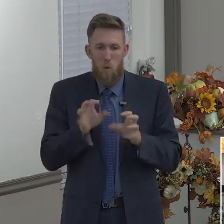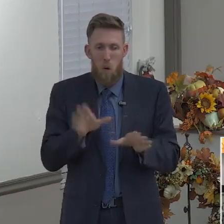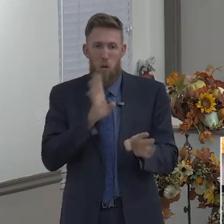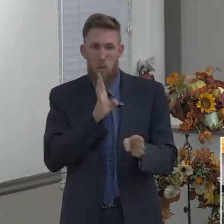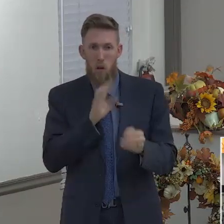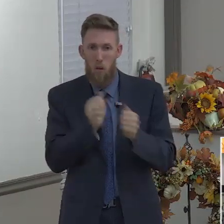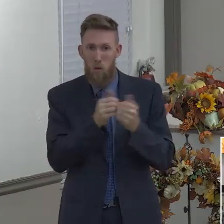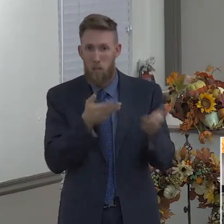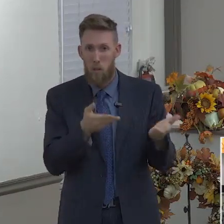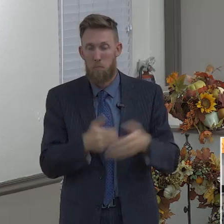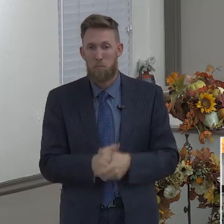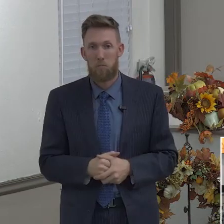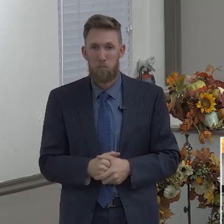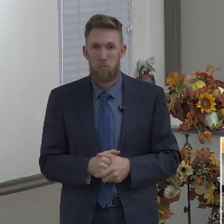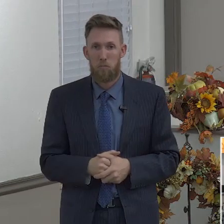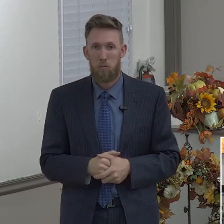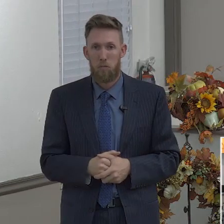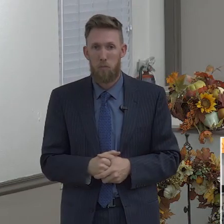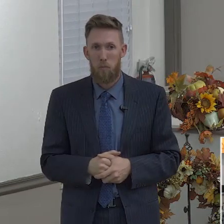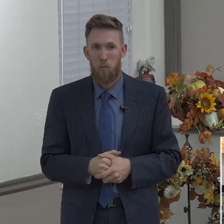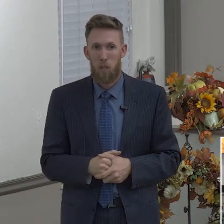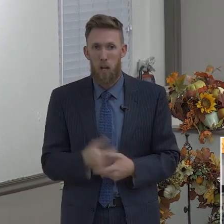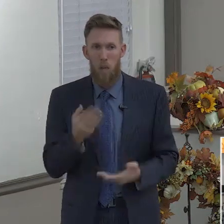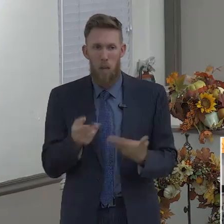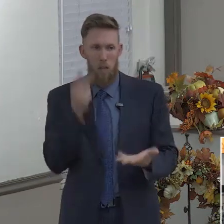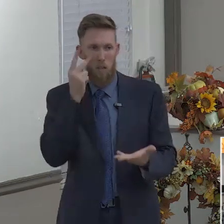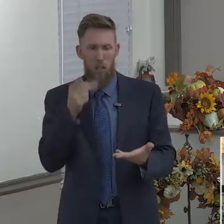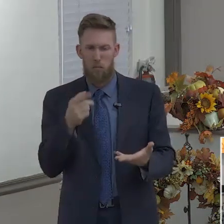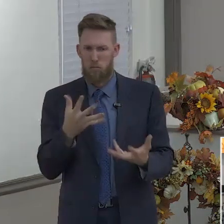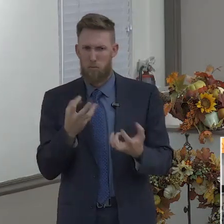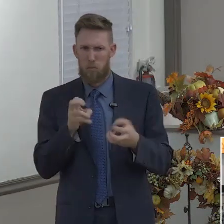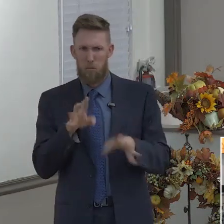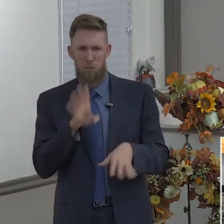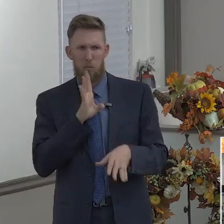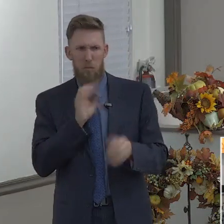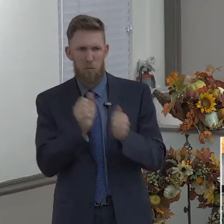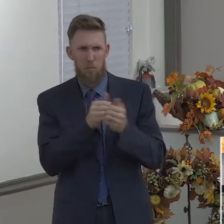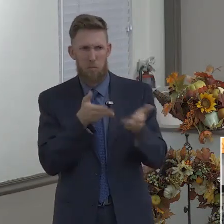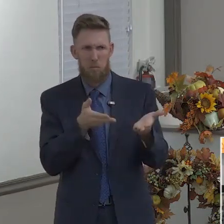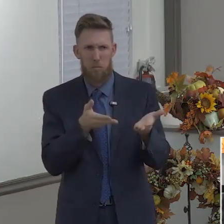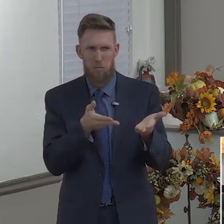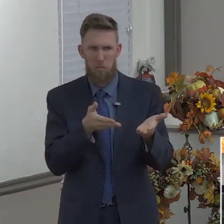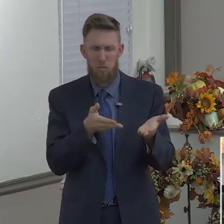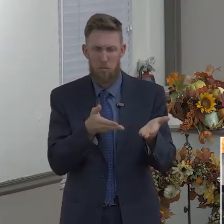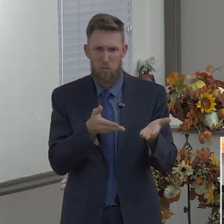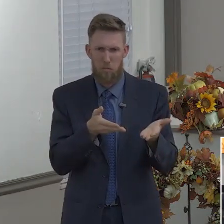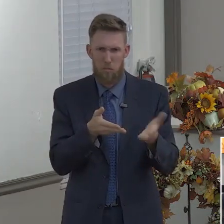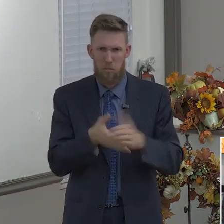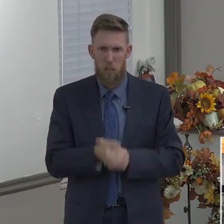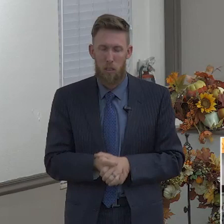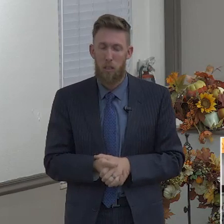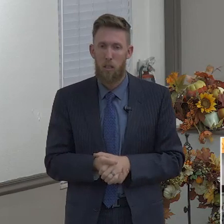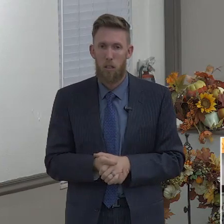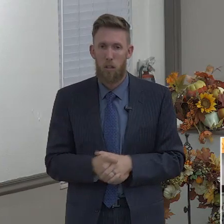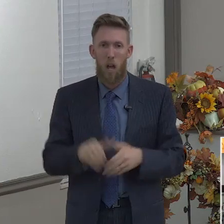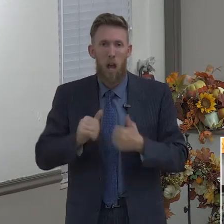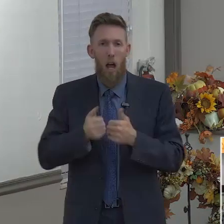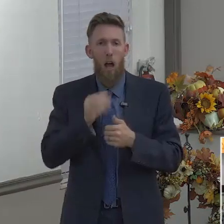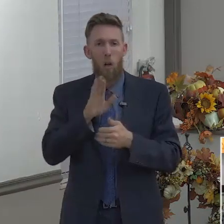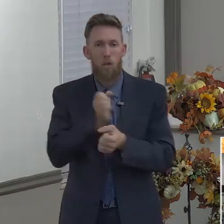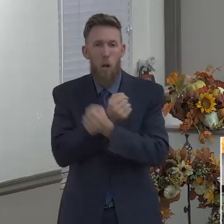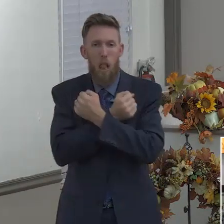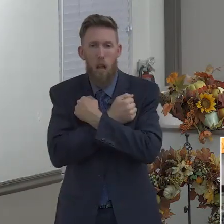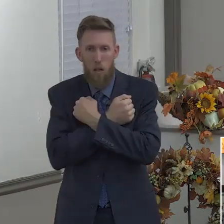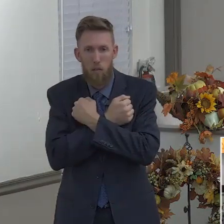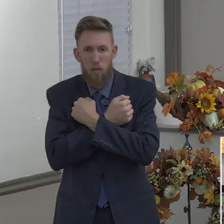And when you see them, oh, I don't want to talk to that person. How's our love? How's our charity? Do we truly love people?